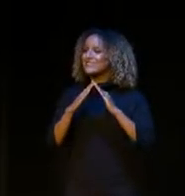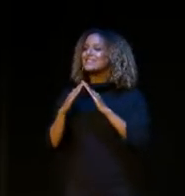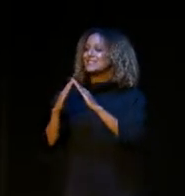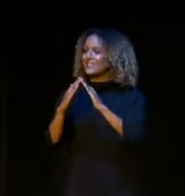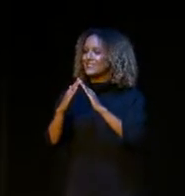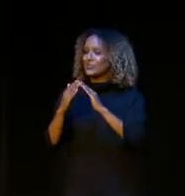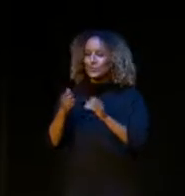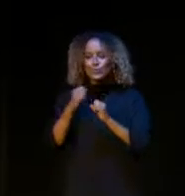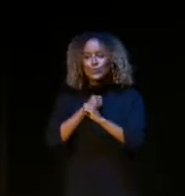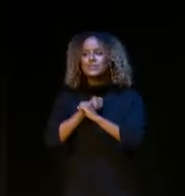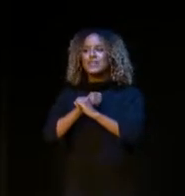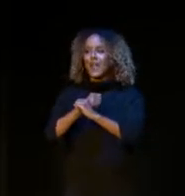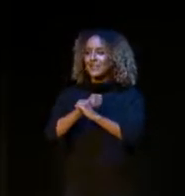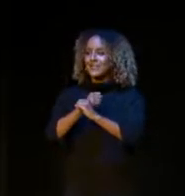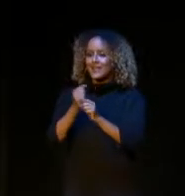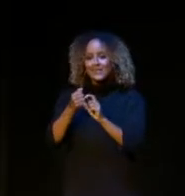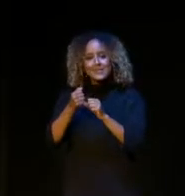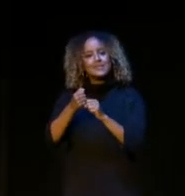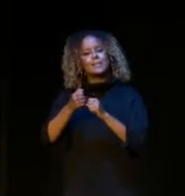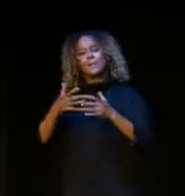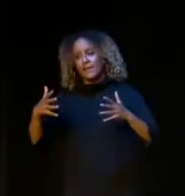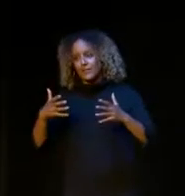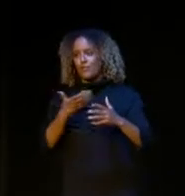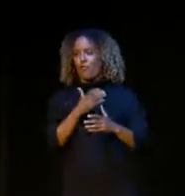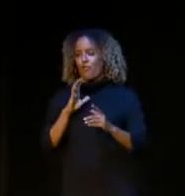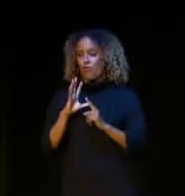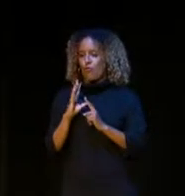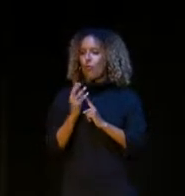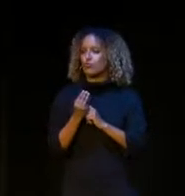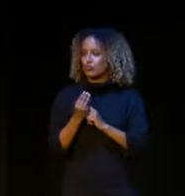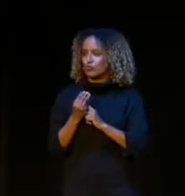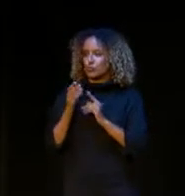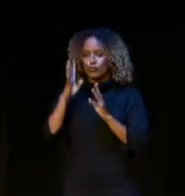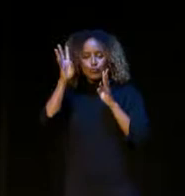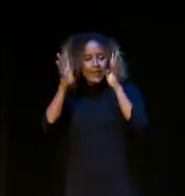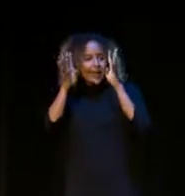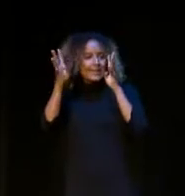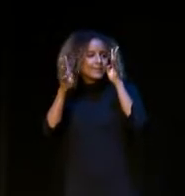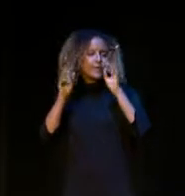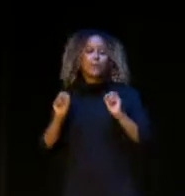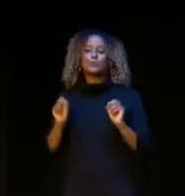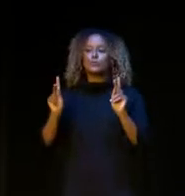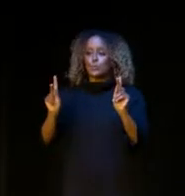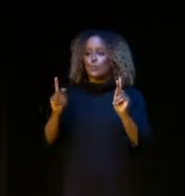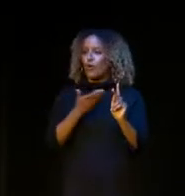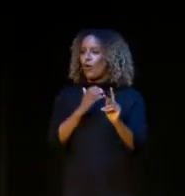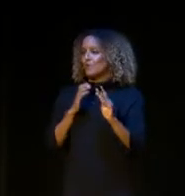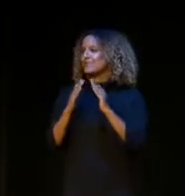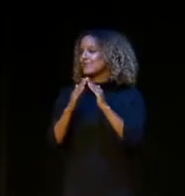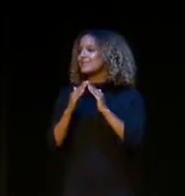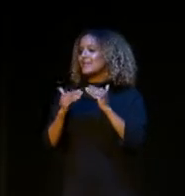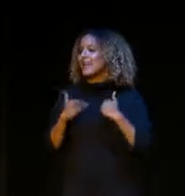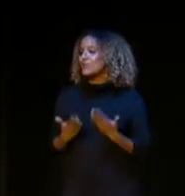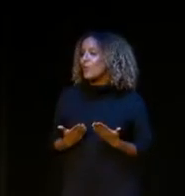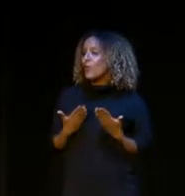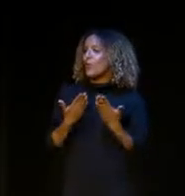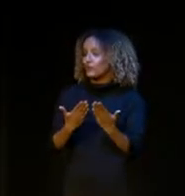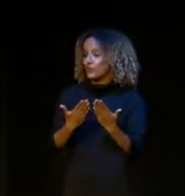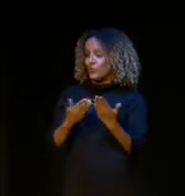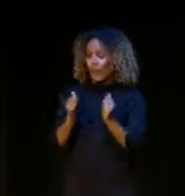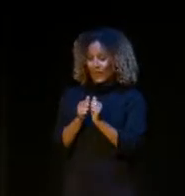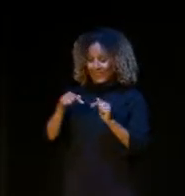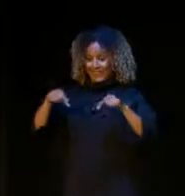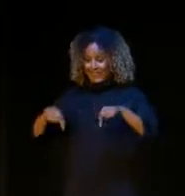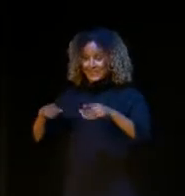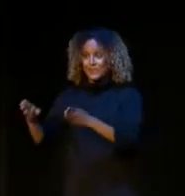to protect and expand the cultural and creative opportunities our cities have to offer. And with this